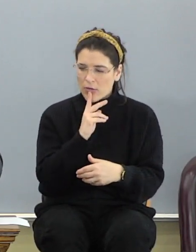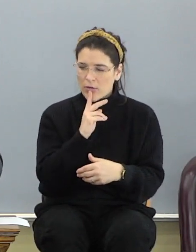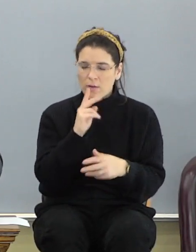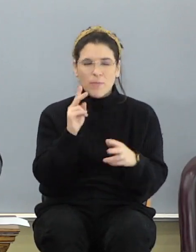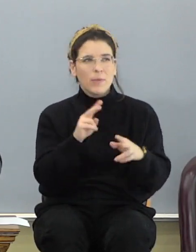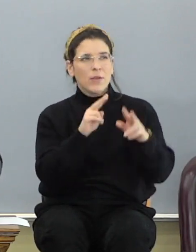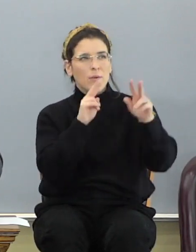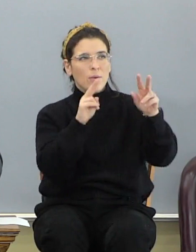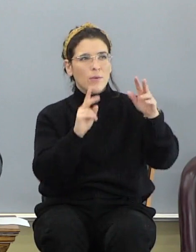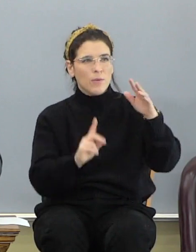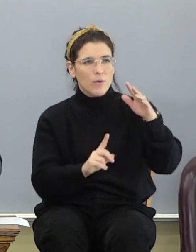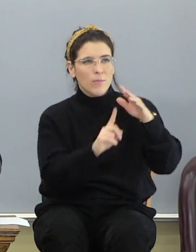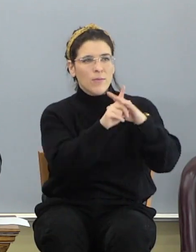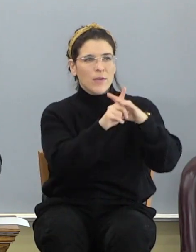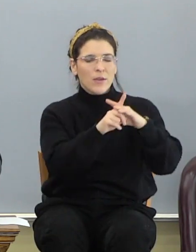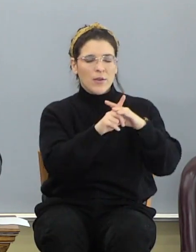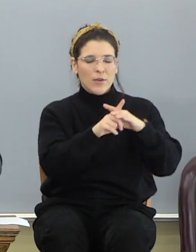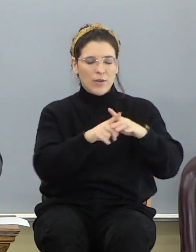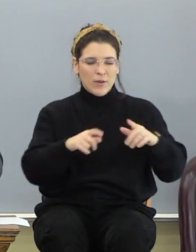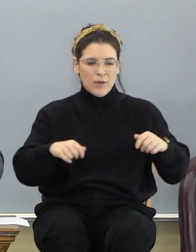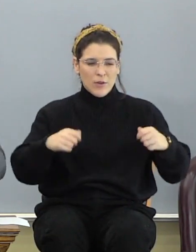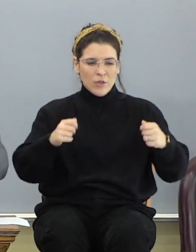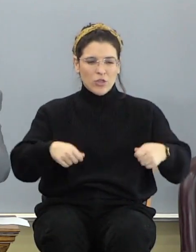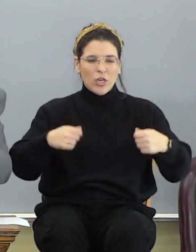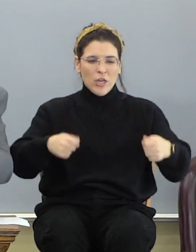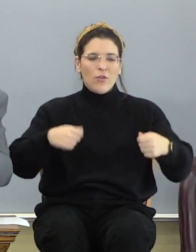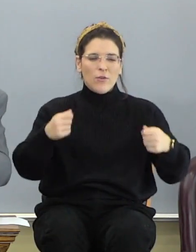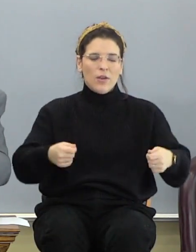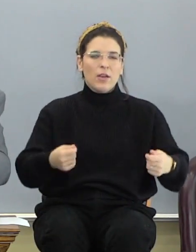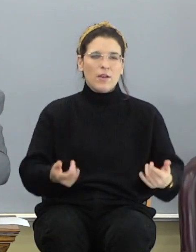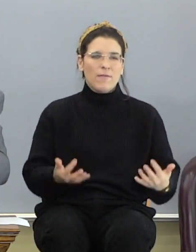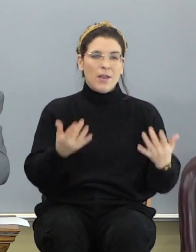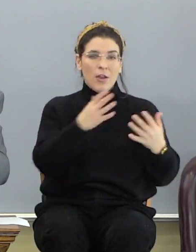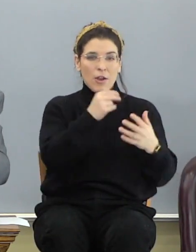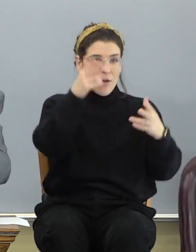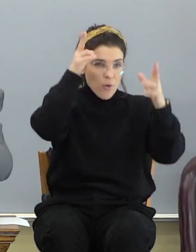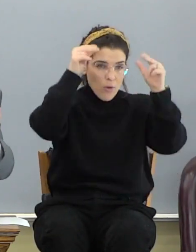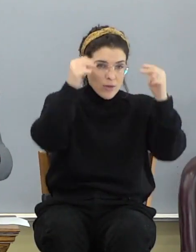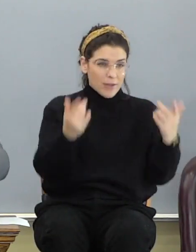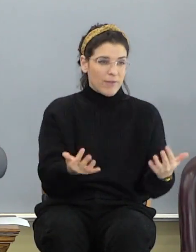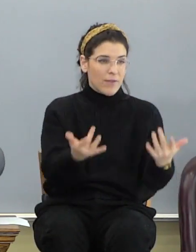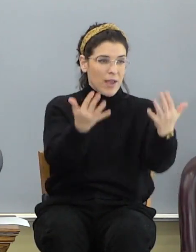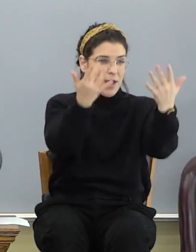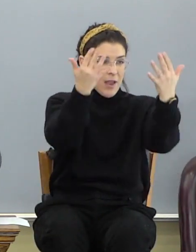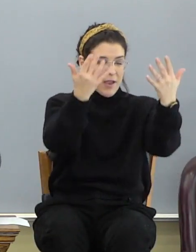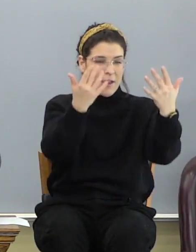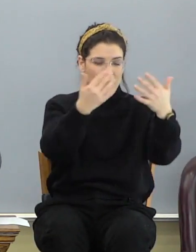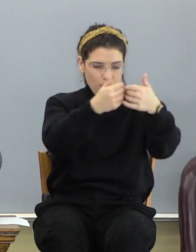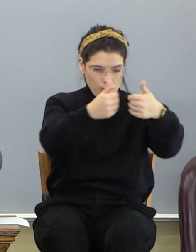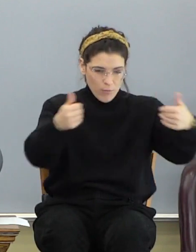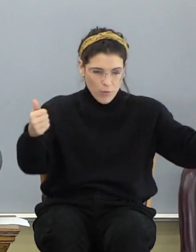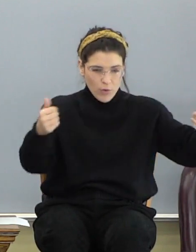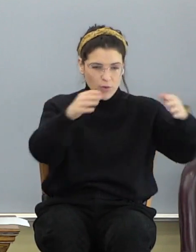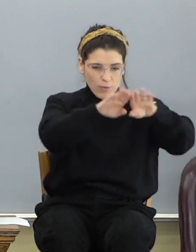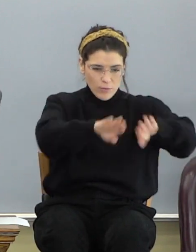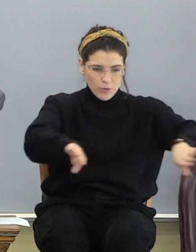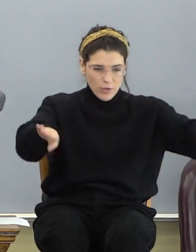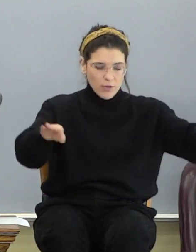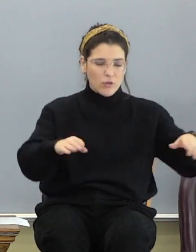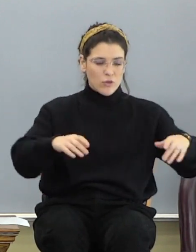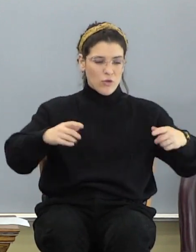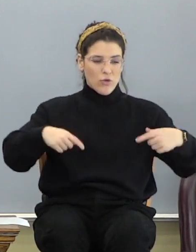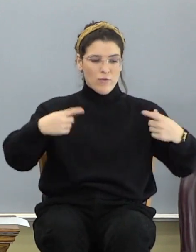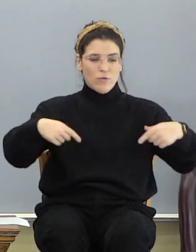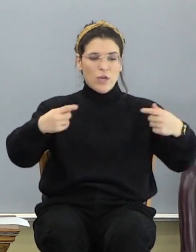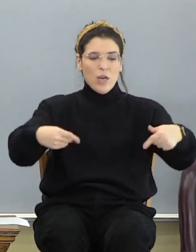behold, there appeared a chariot of fire and horses of fire and parted them asunder. So you've got chariots